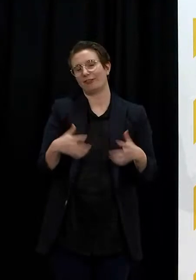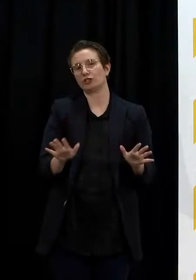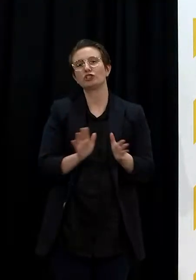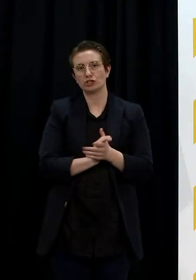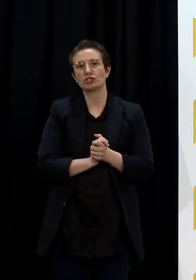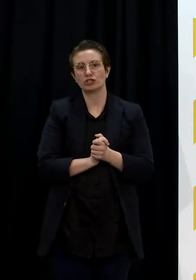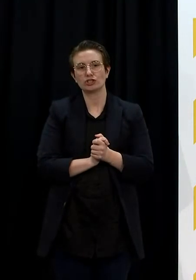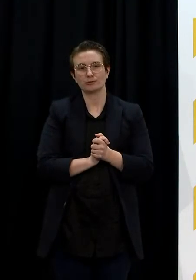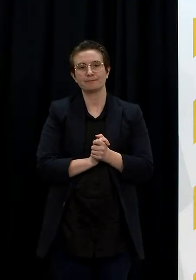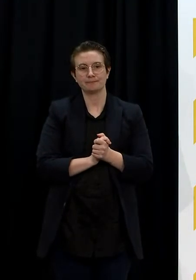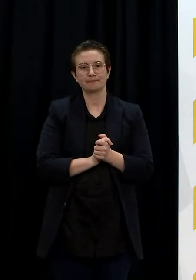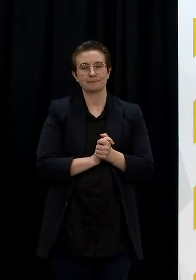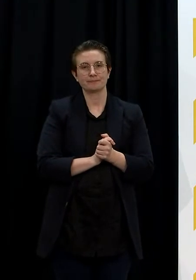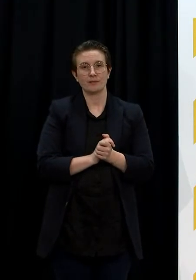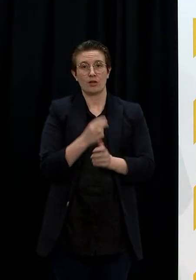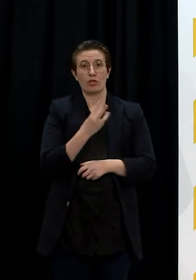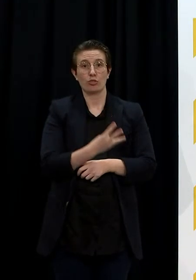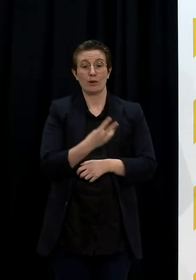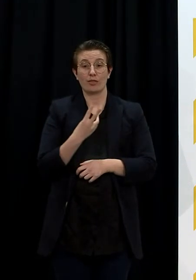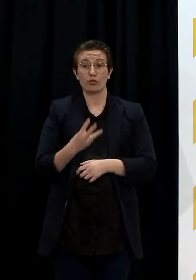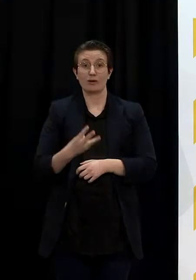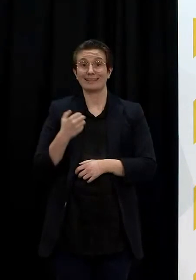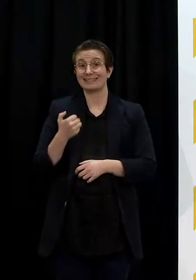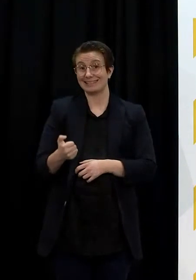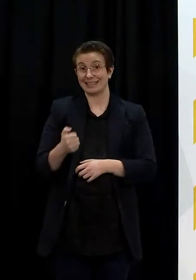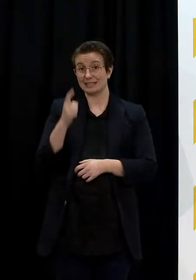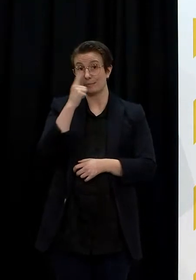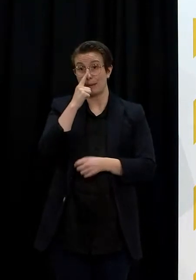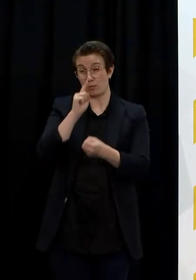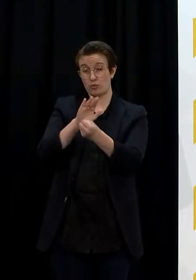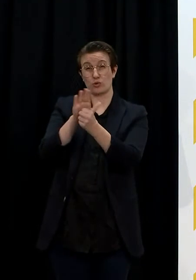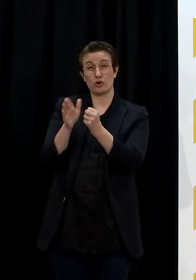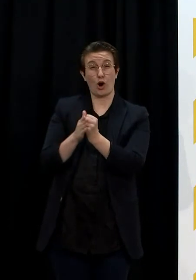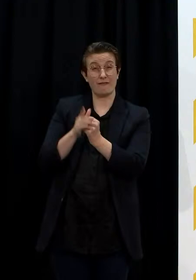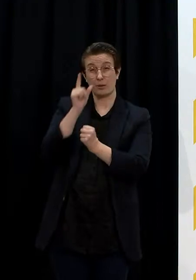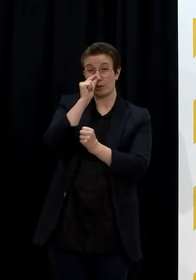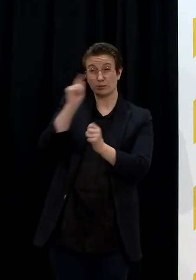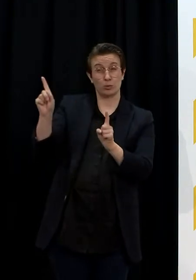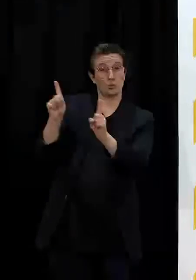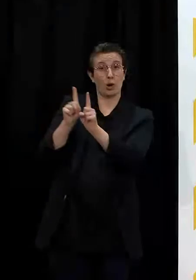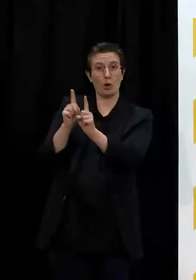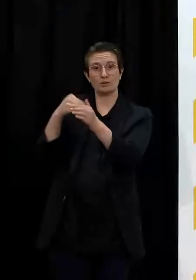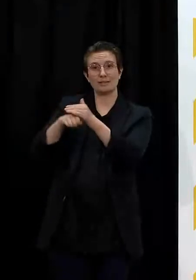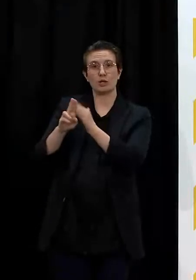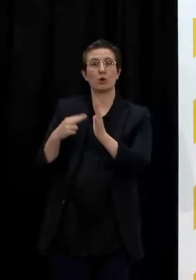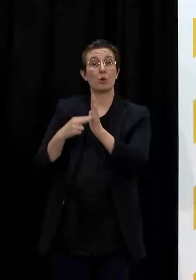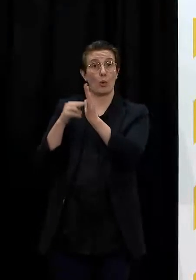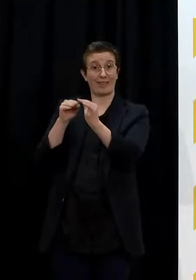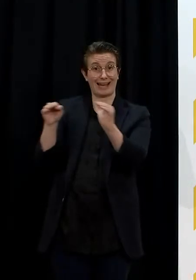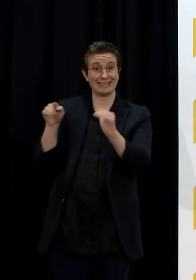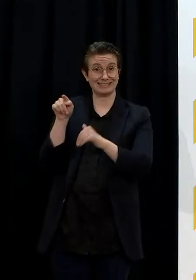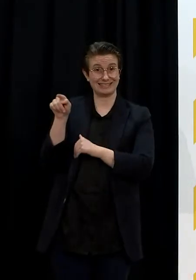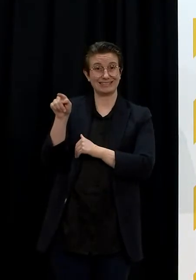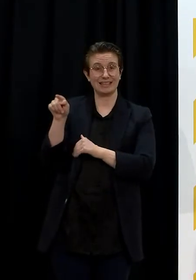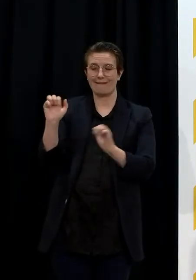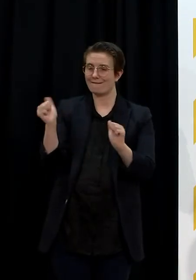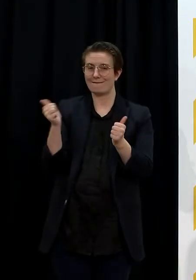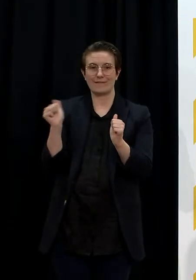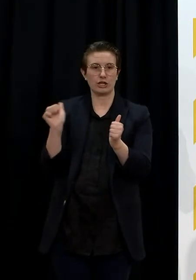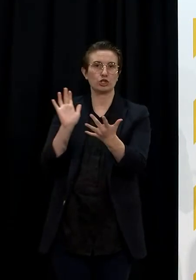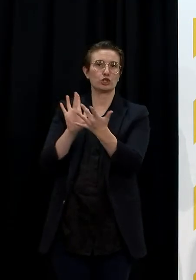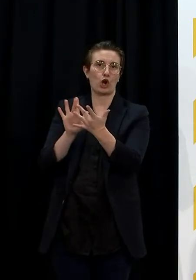Of the 336 contacts known to be located in Northland, all have been contacted by our contact tracers.